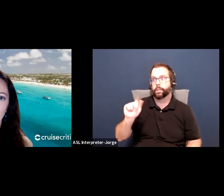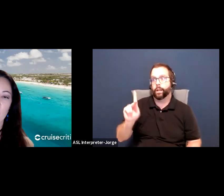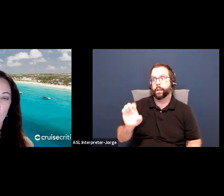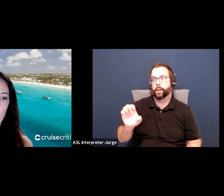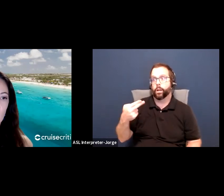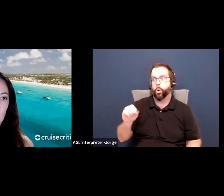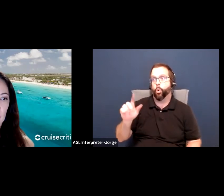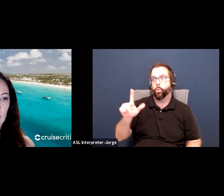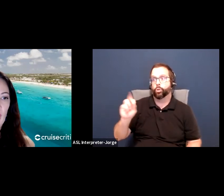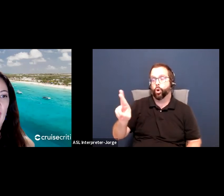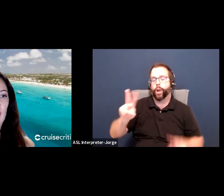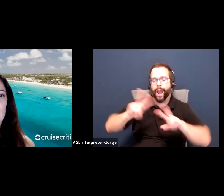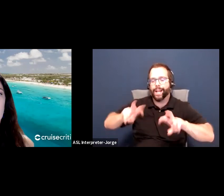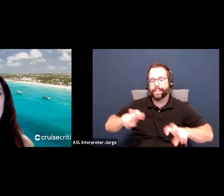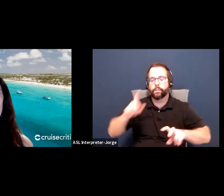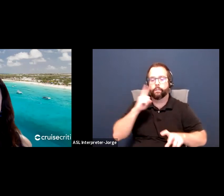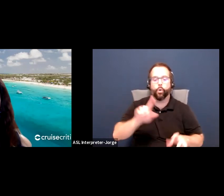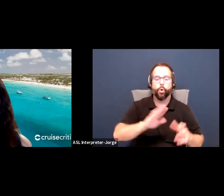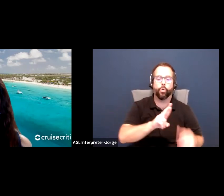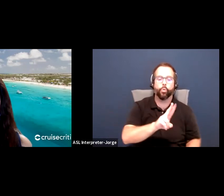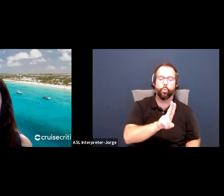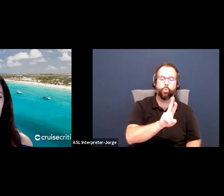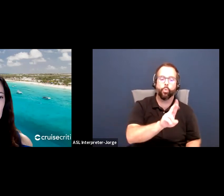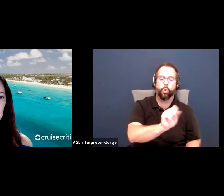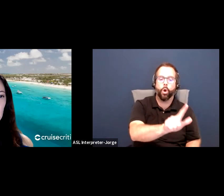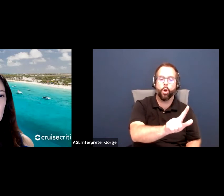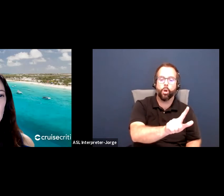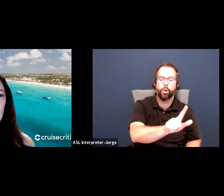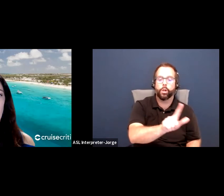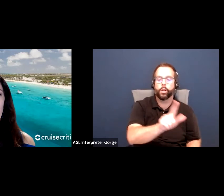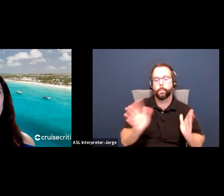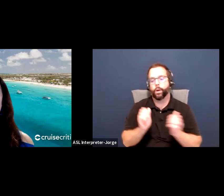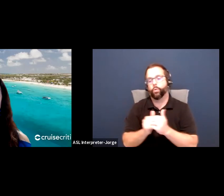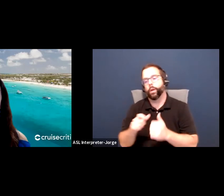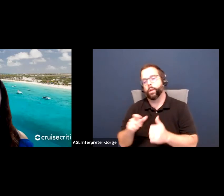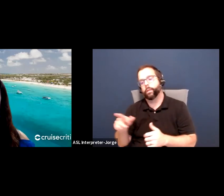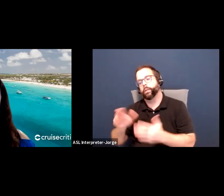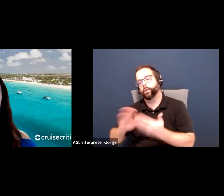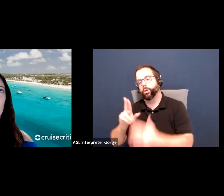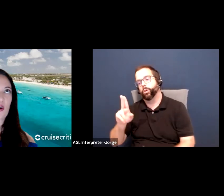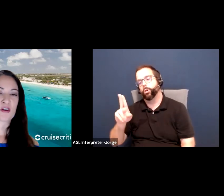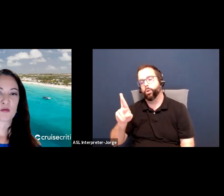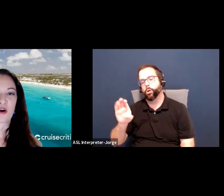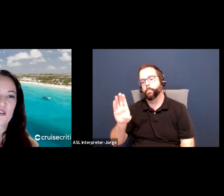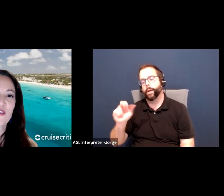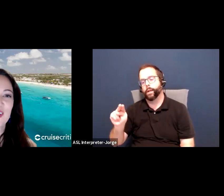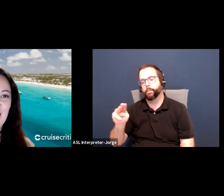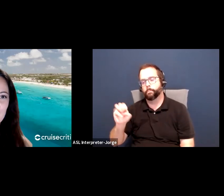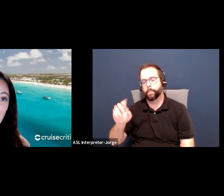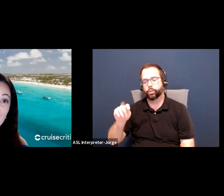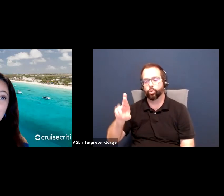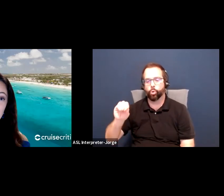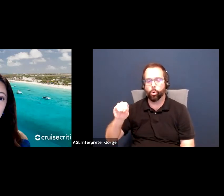areas. All right. Now into planning. The planning process is actually my favorite process.